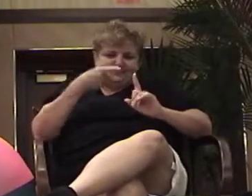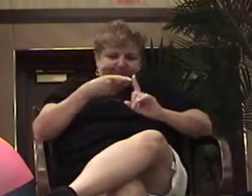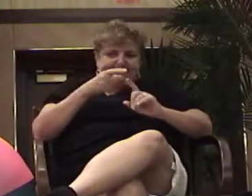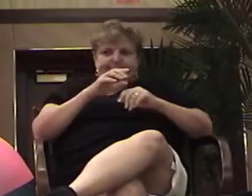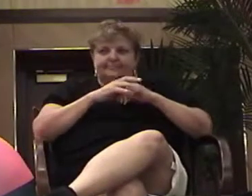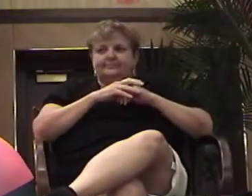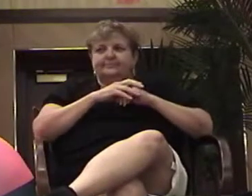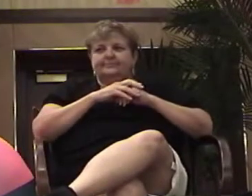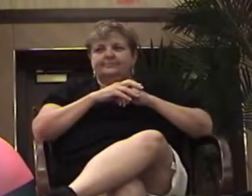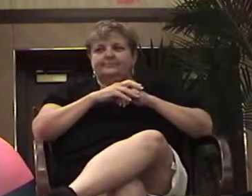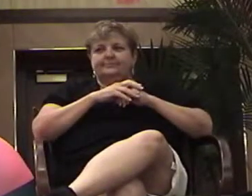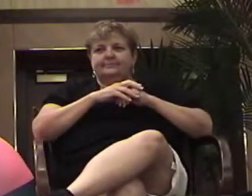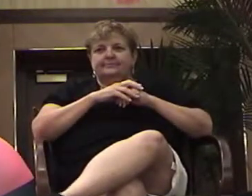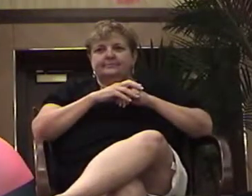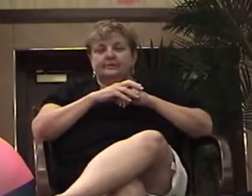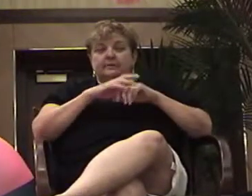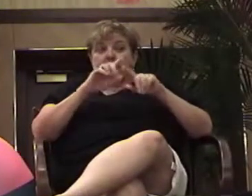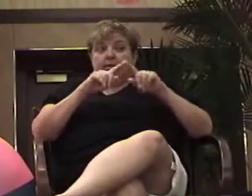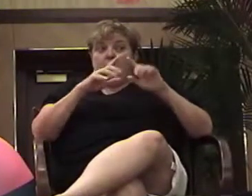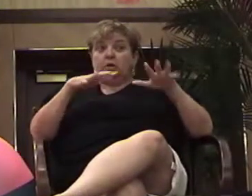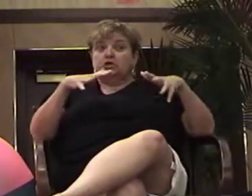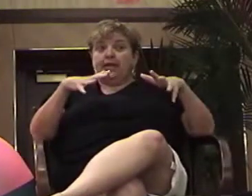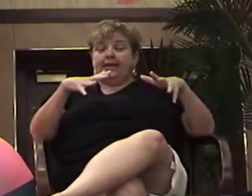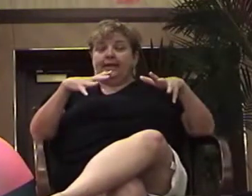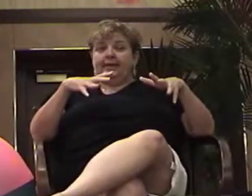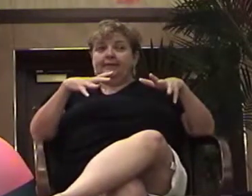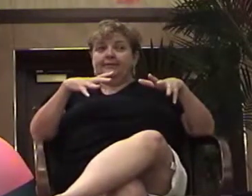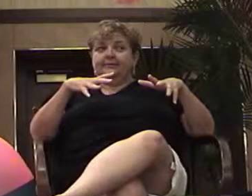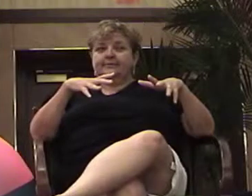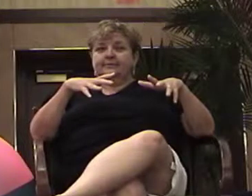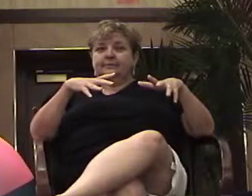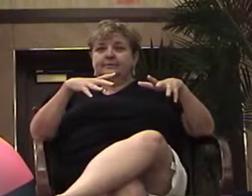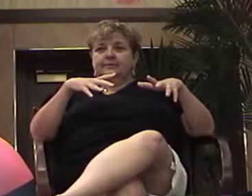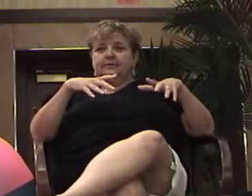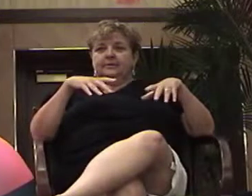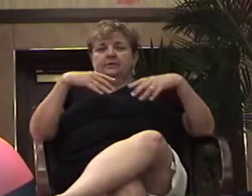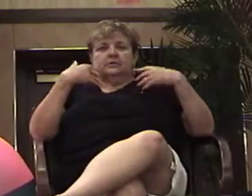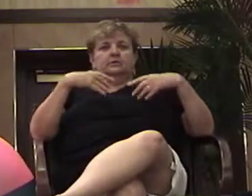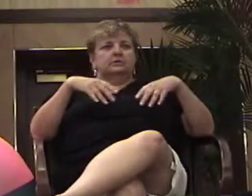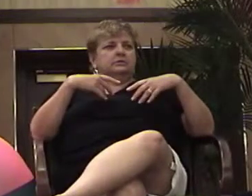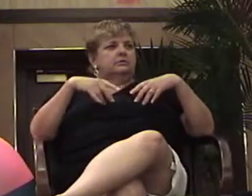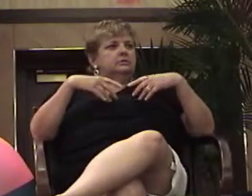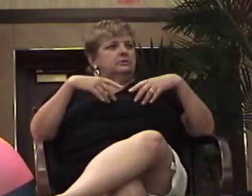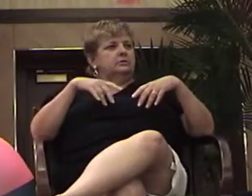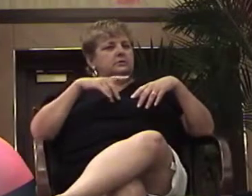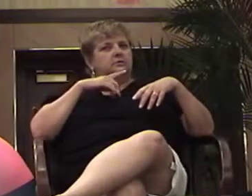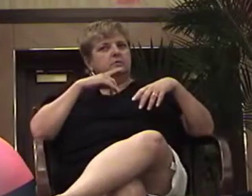I was pretty shaky though, because I had put through so much effort trying to stay on the bed.